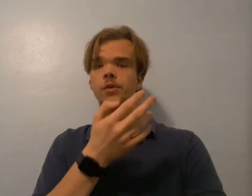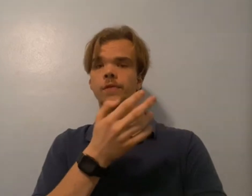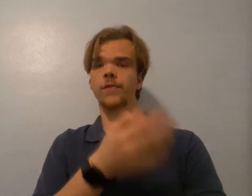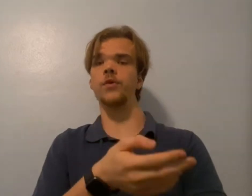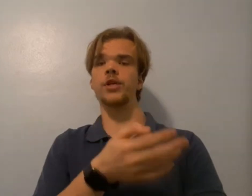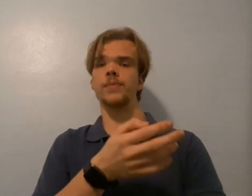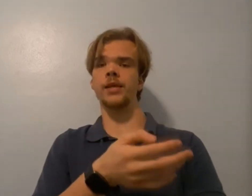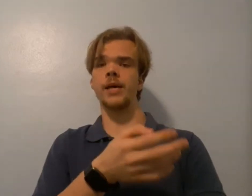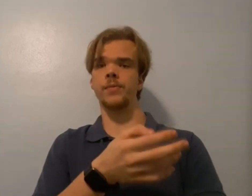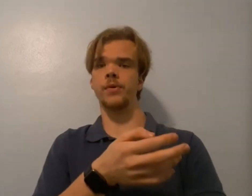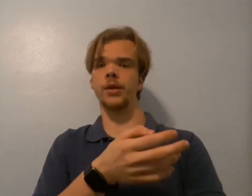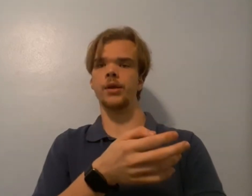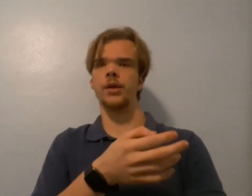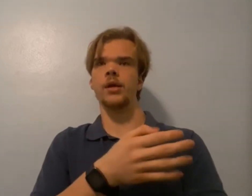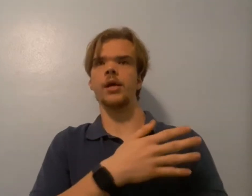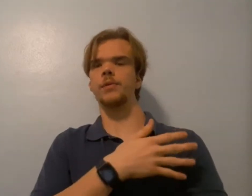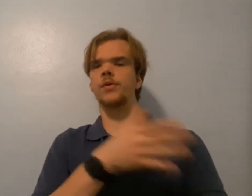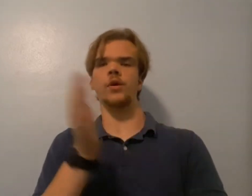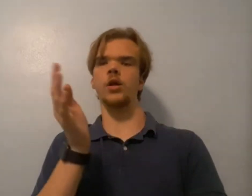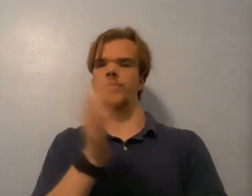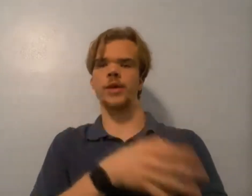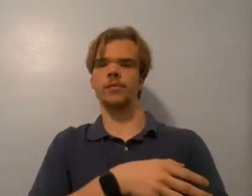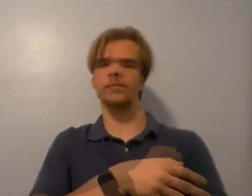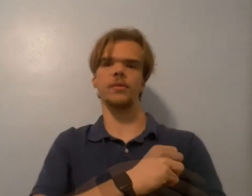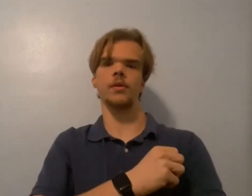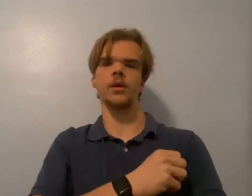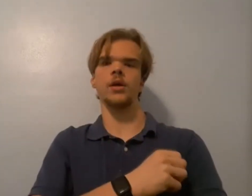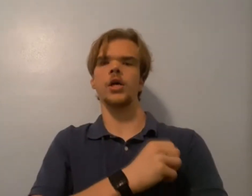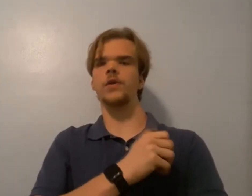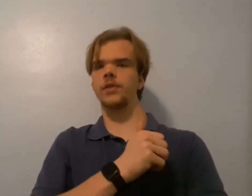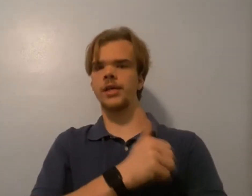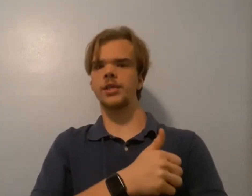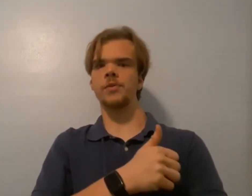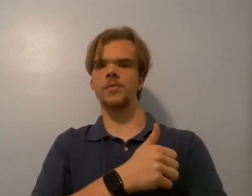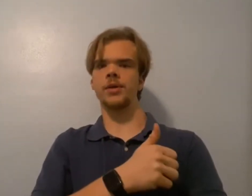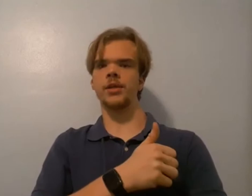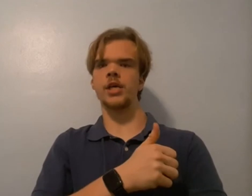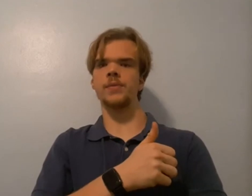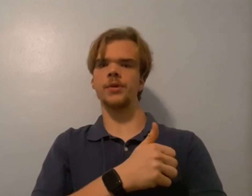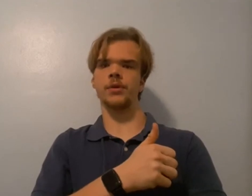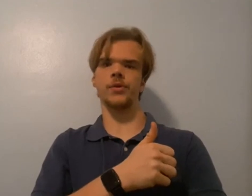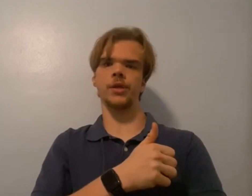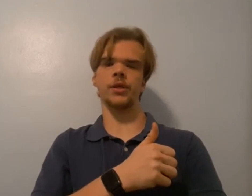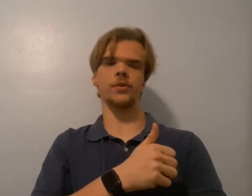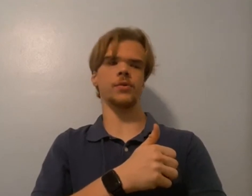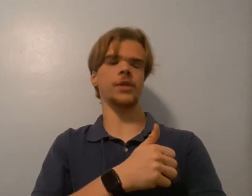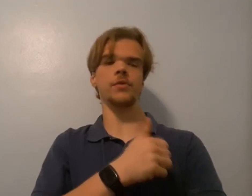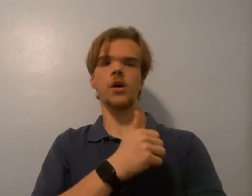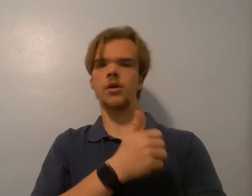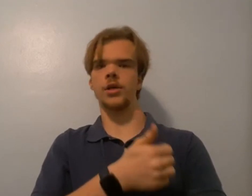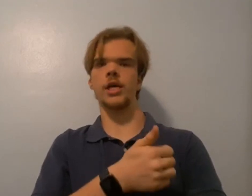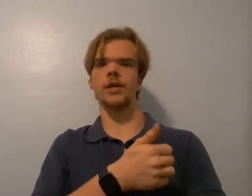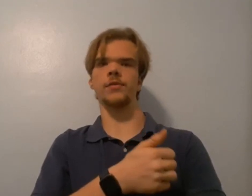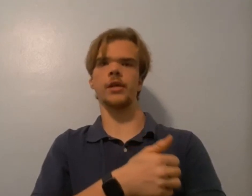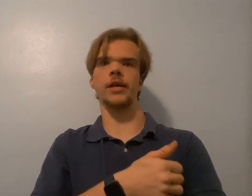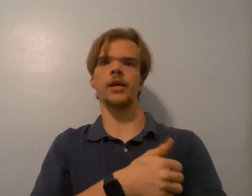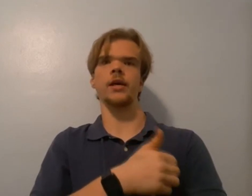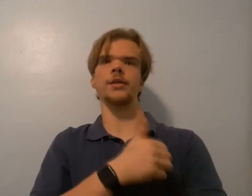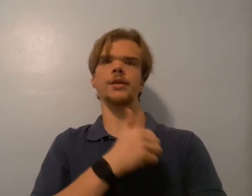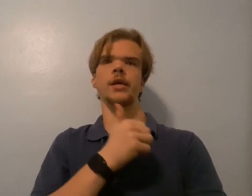the early 40s by that point. I'm going all around. Over the last couple months I've been going to several archives like the